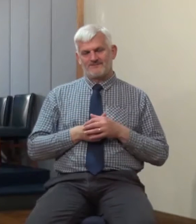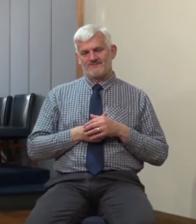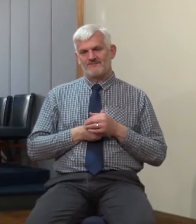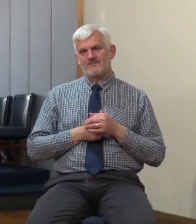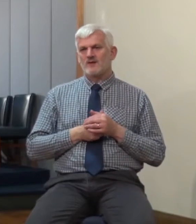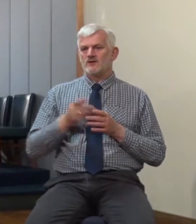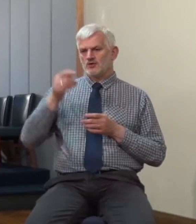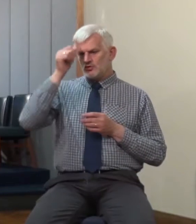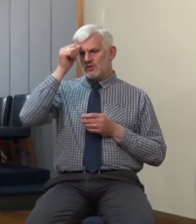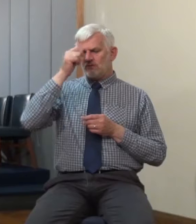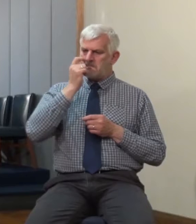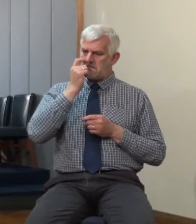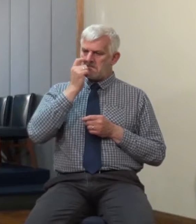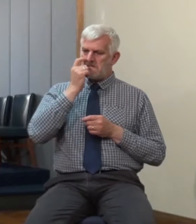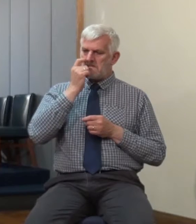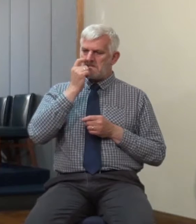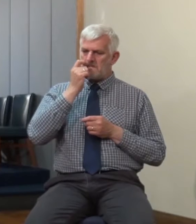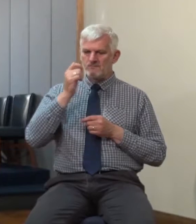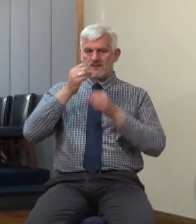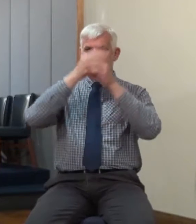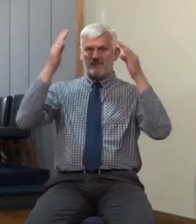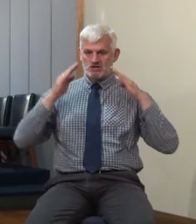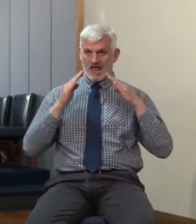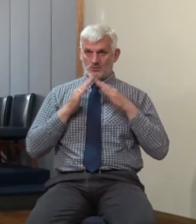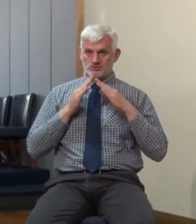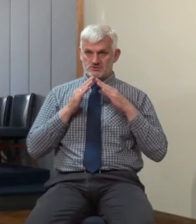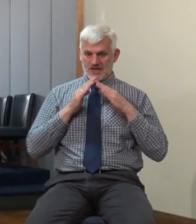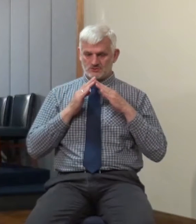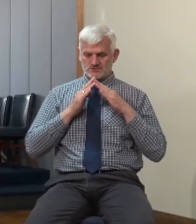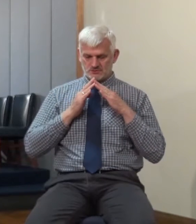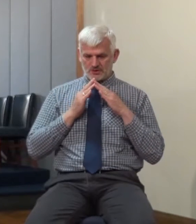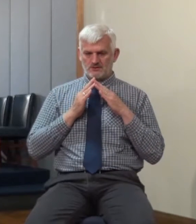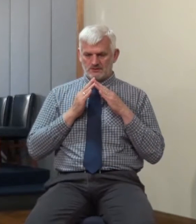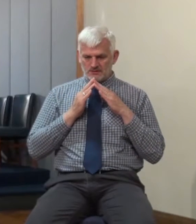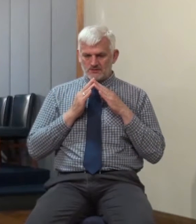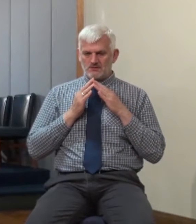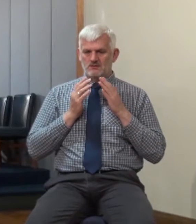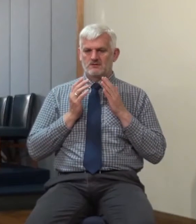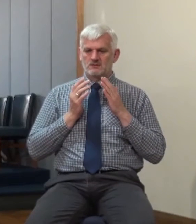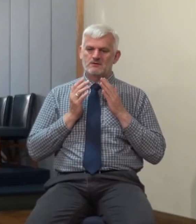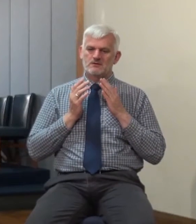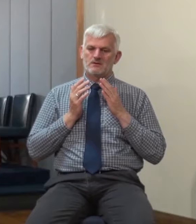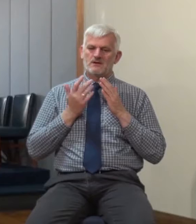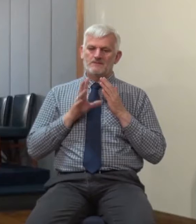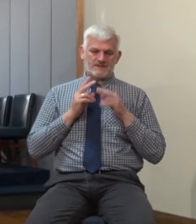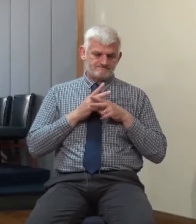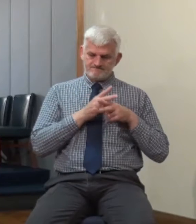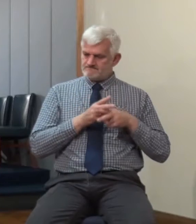night up into watches of several lives each. Were they accustomed to set in watches? Well,